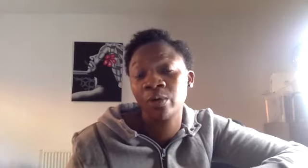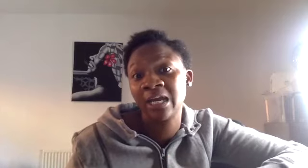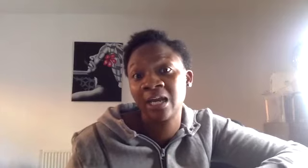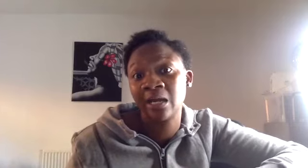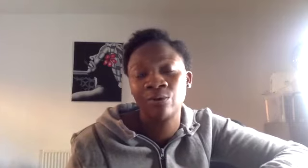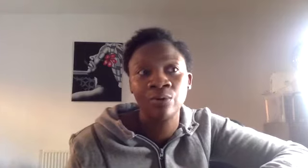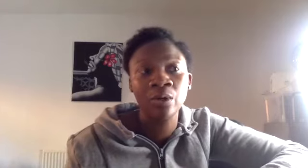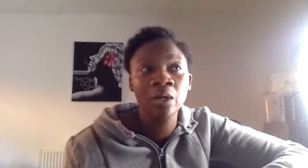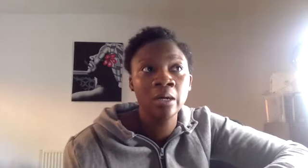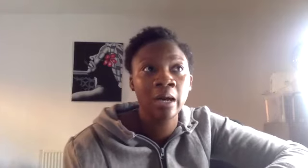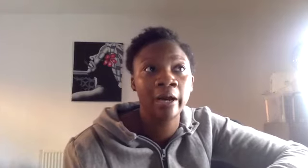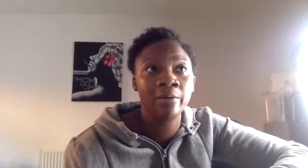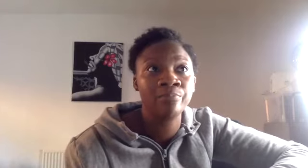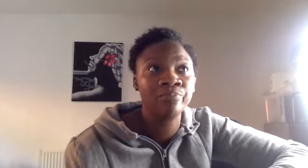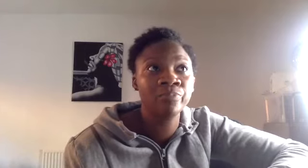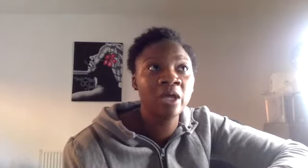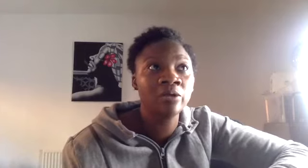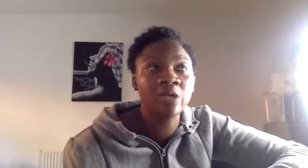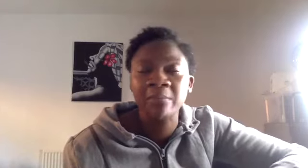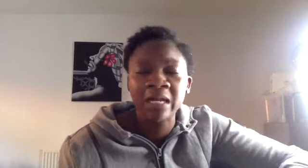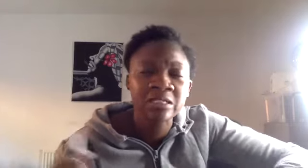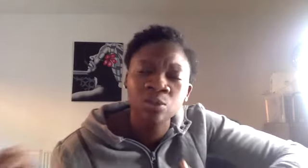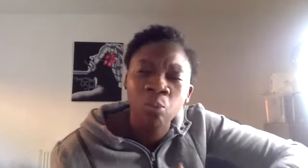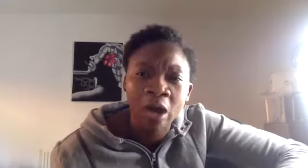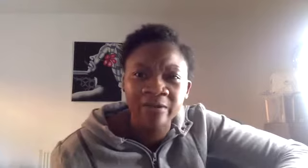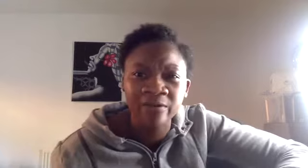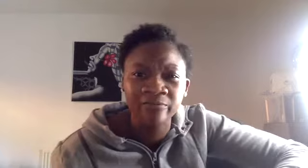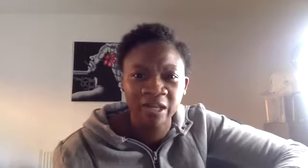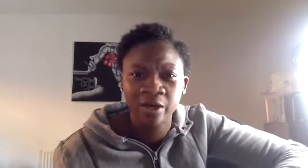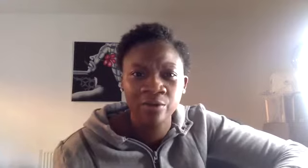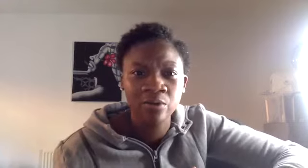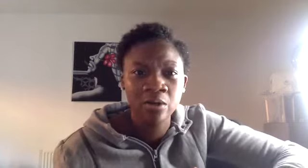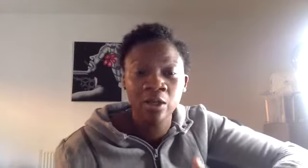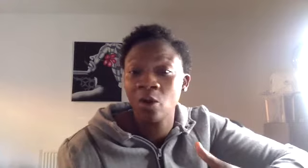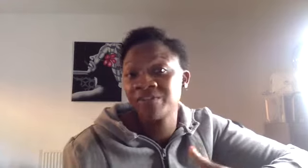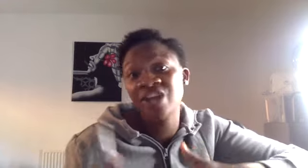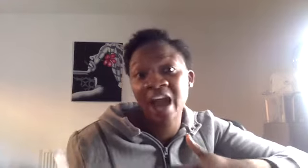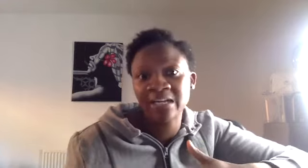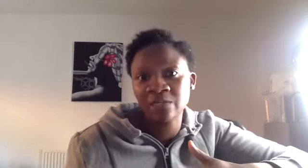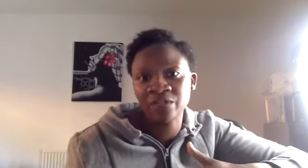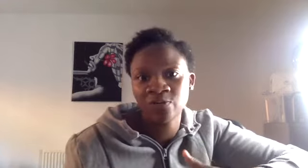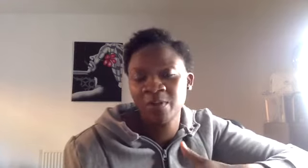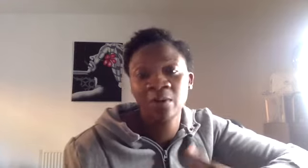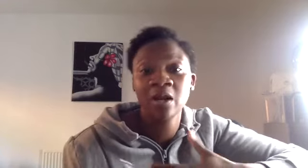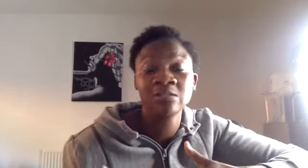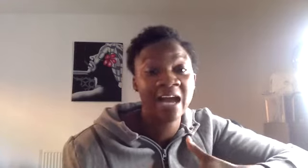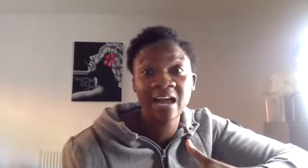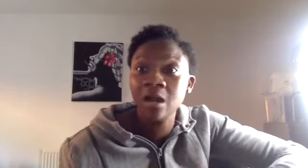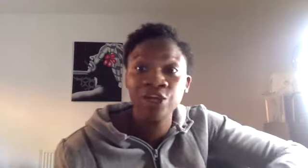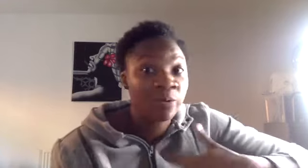hear or they might listen to one video. You know, I've shared his videos with people and I'll say, you know, with